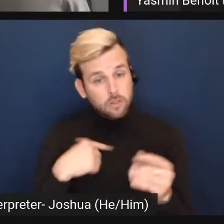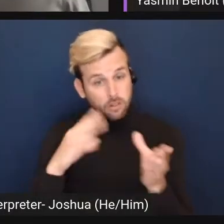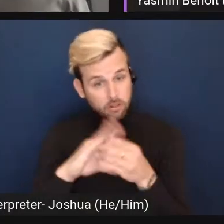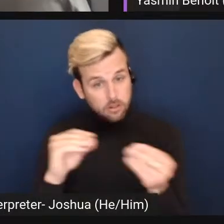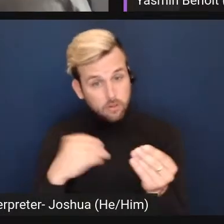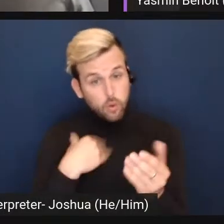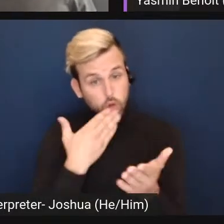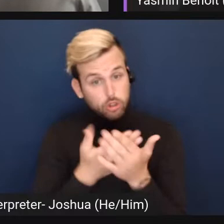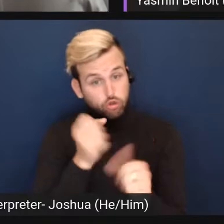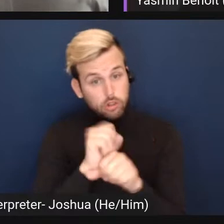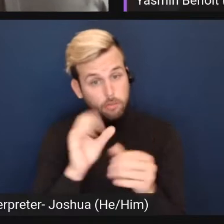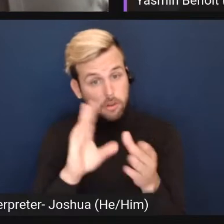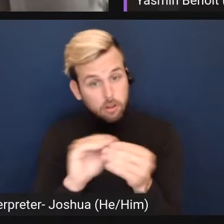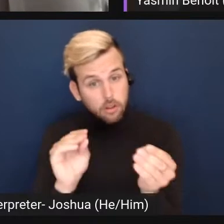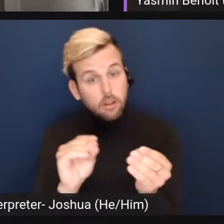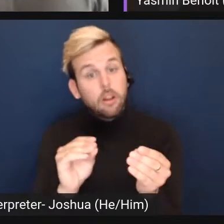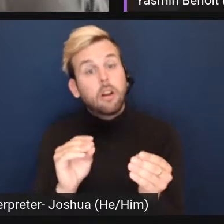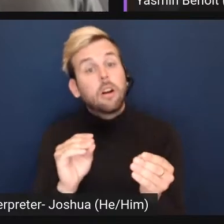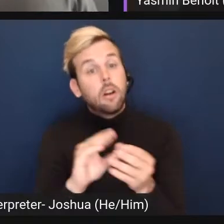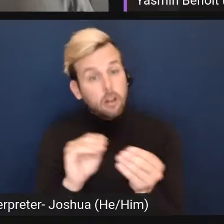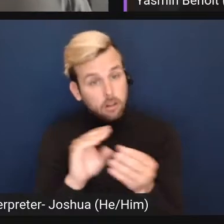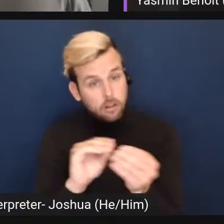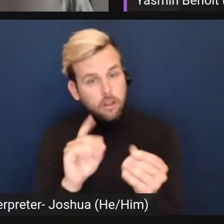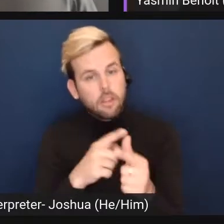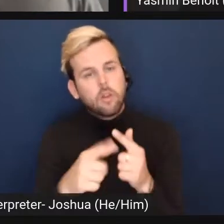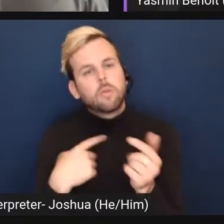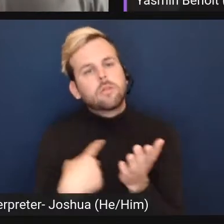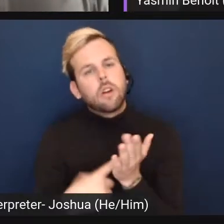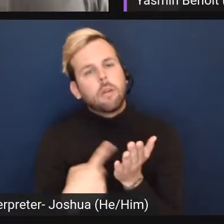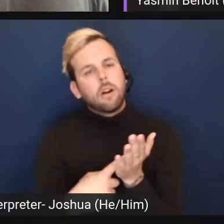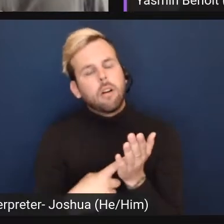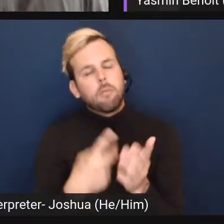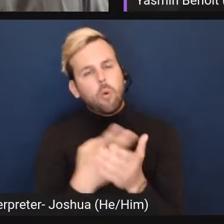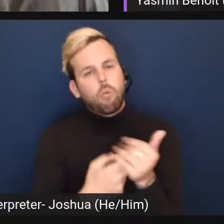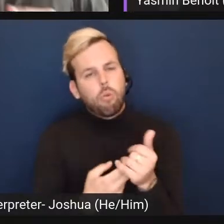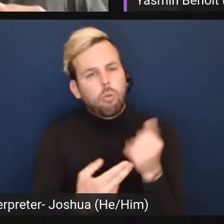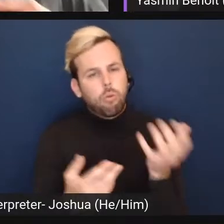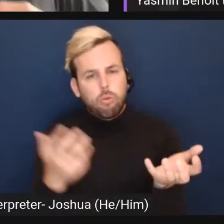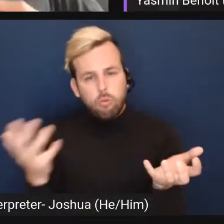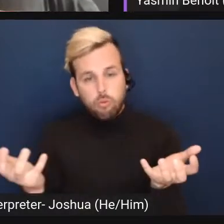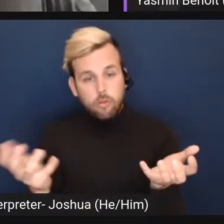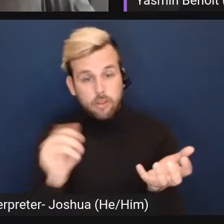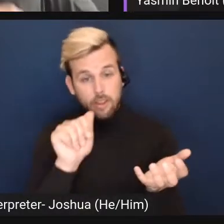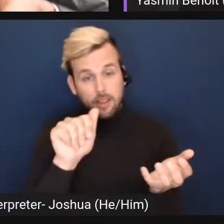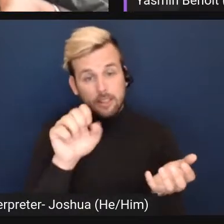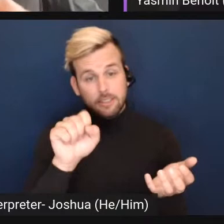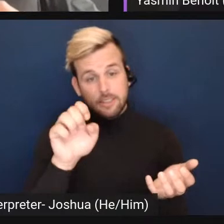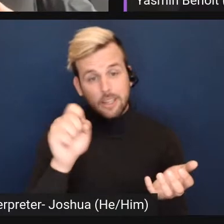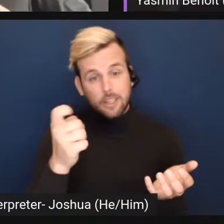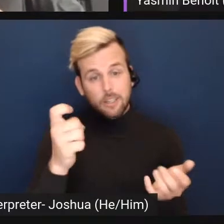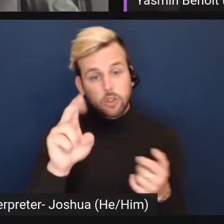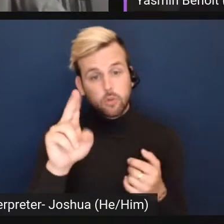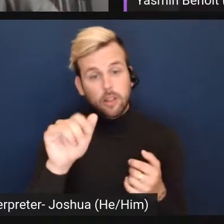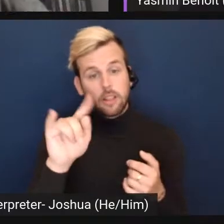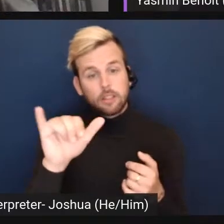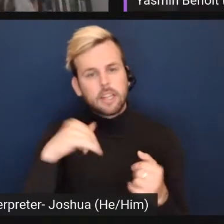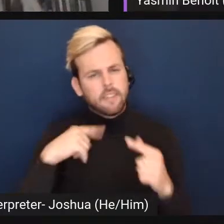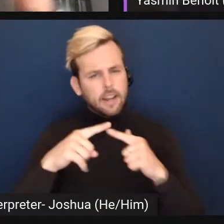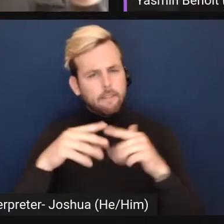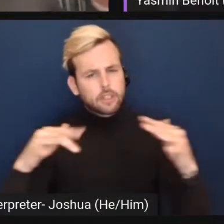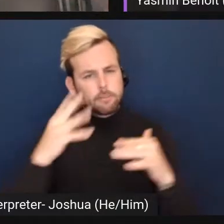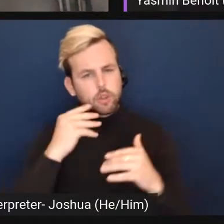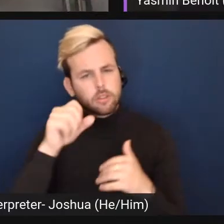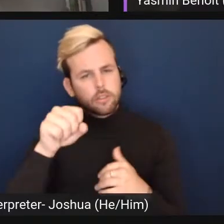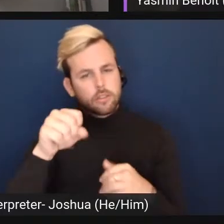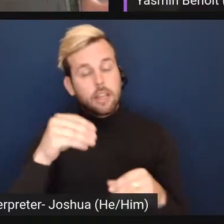do a good job, we're talking about both how within the term asexuality, there's a big diversity of experience, and